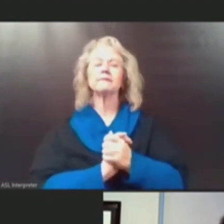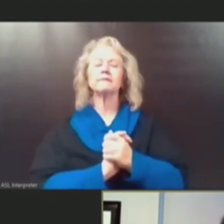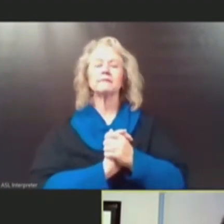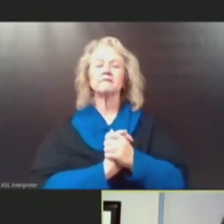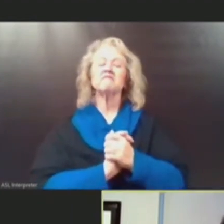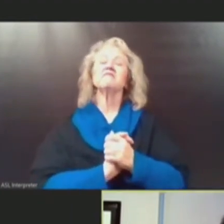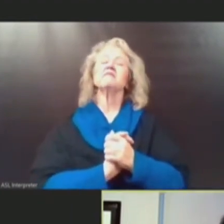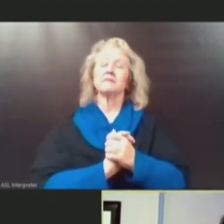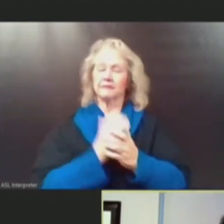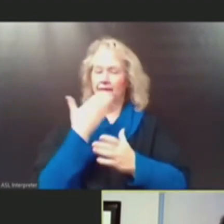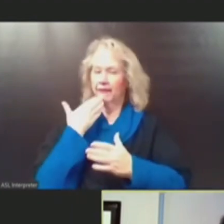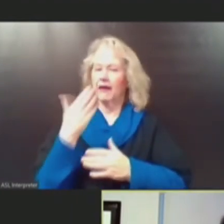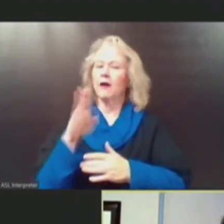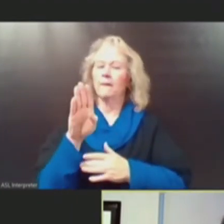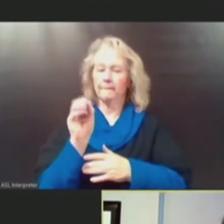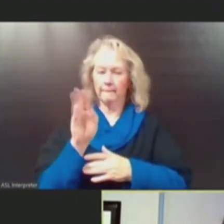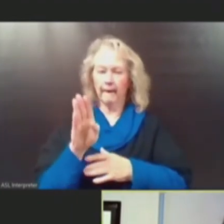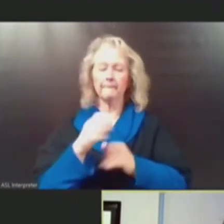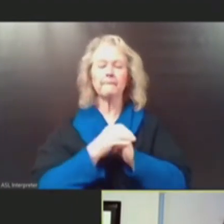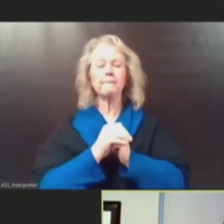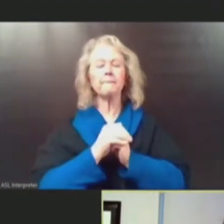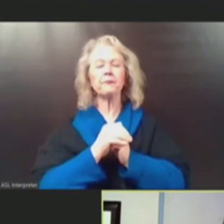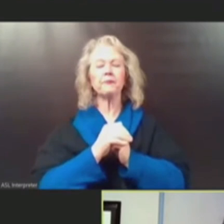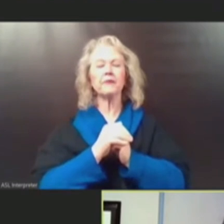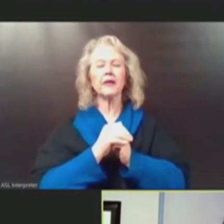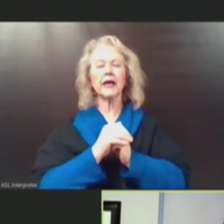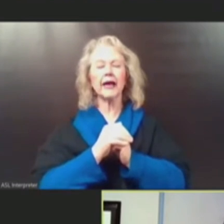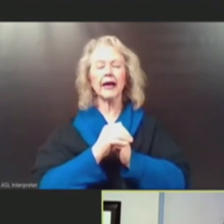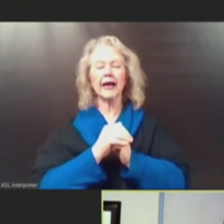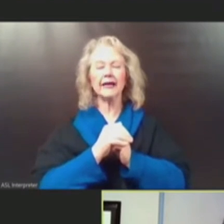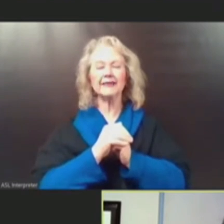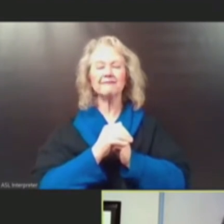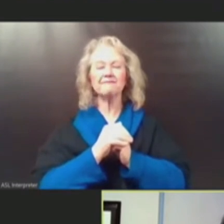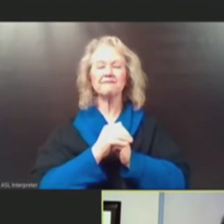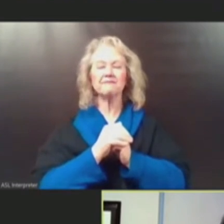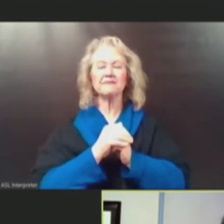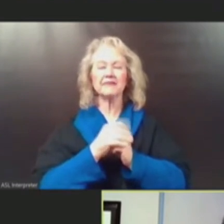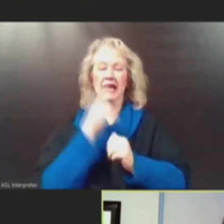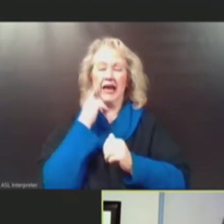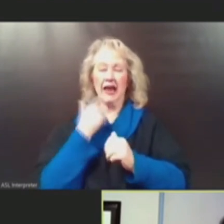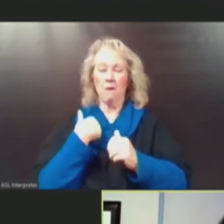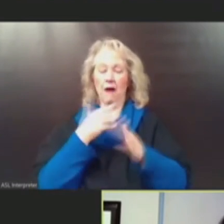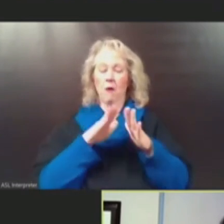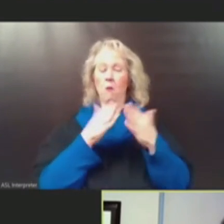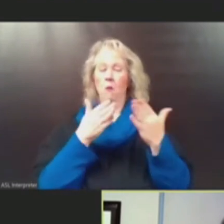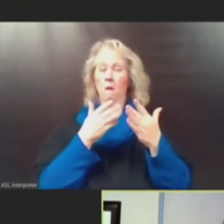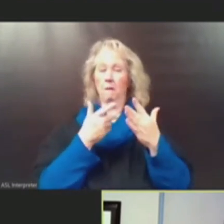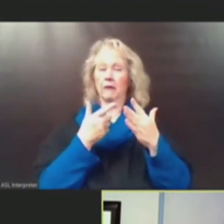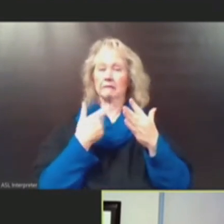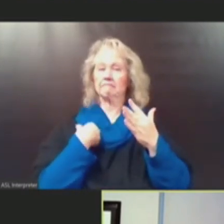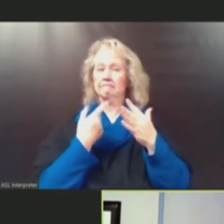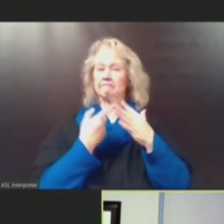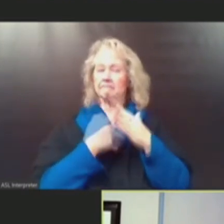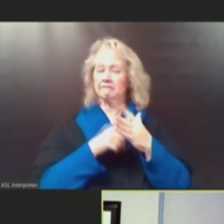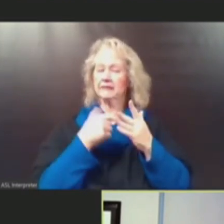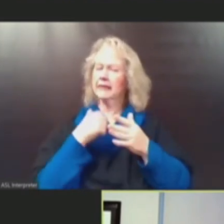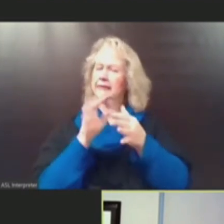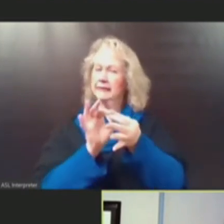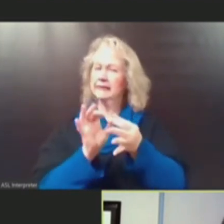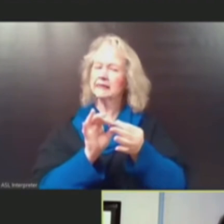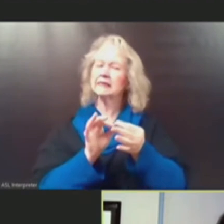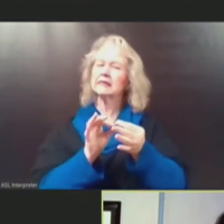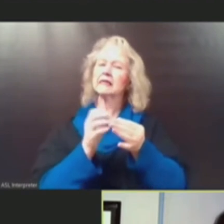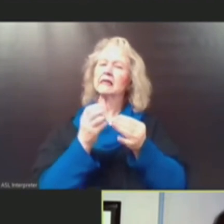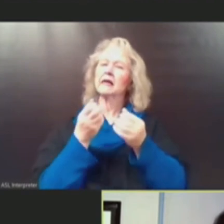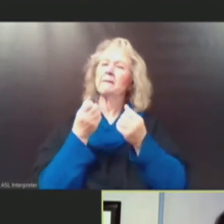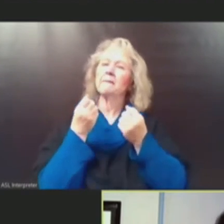So, Bob, thanks for that question. I think, you know, some of my comments in the beginning were to reflect that many of the